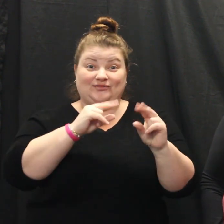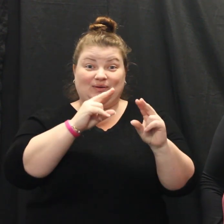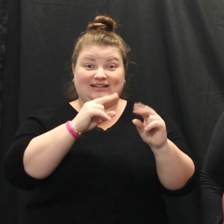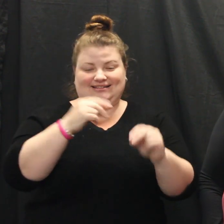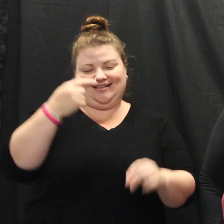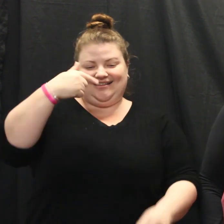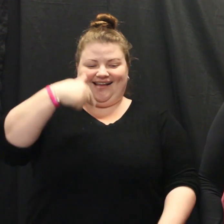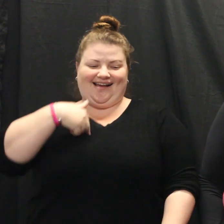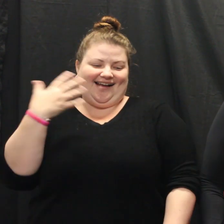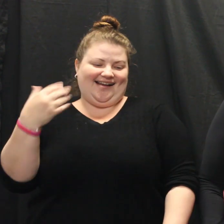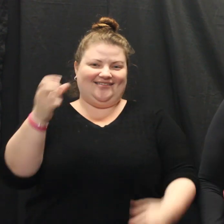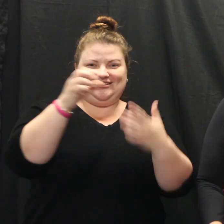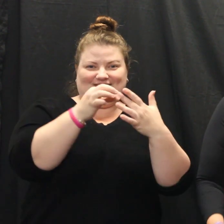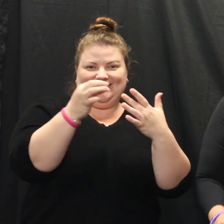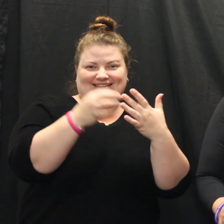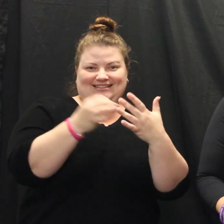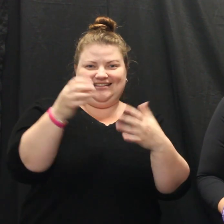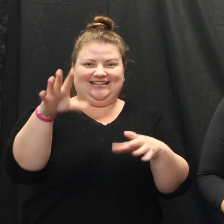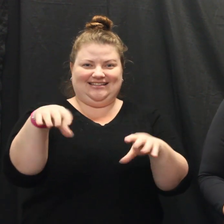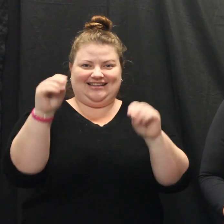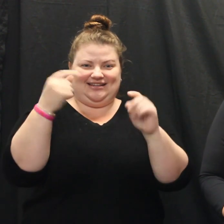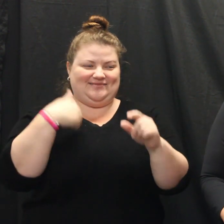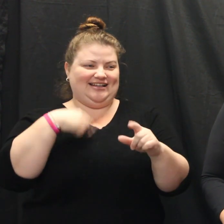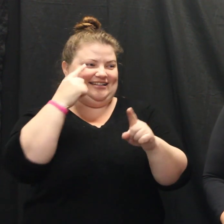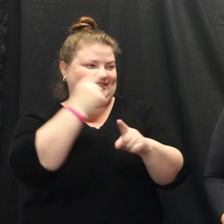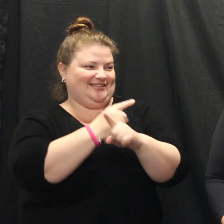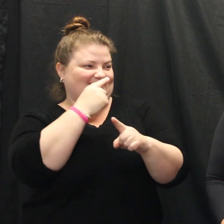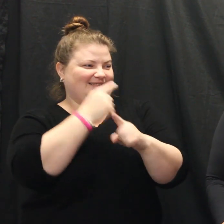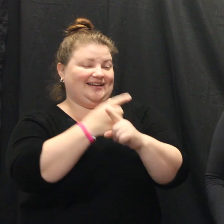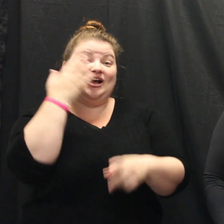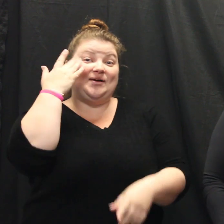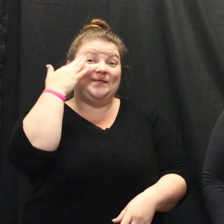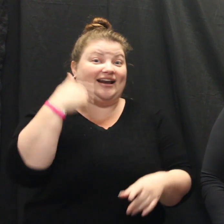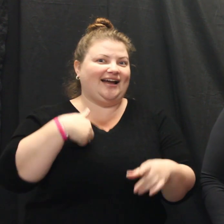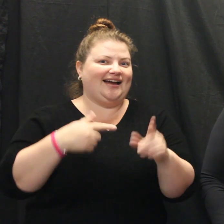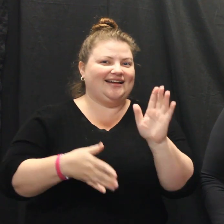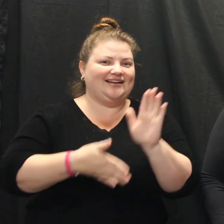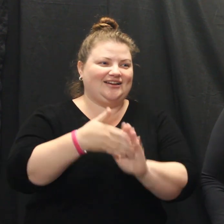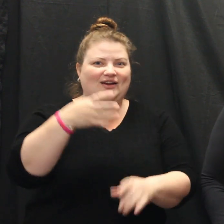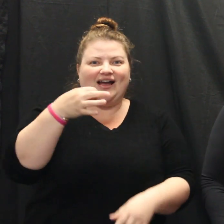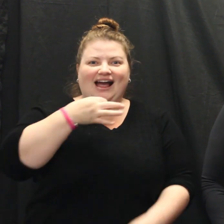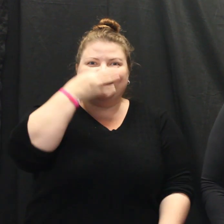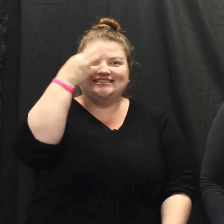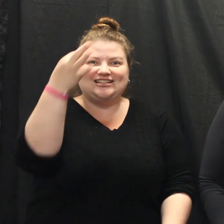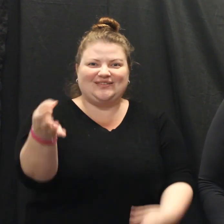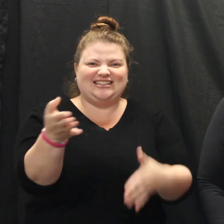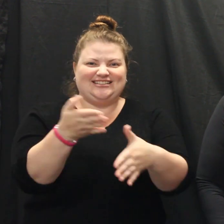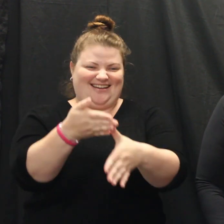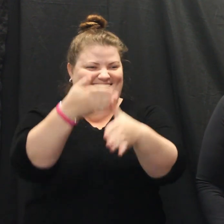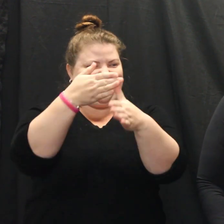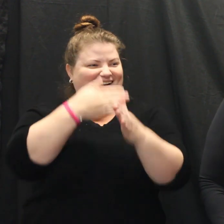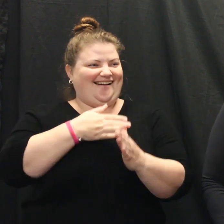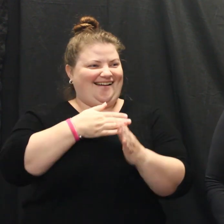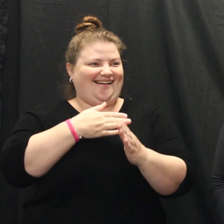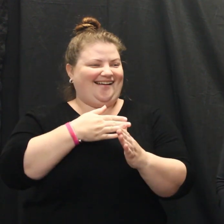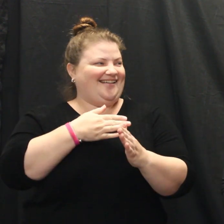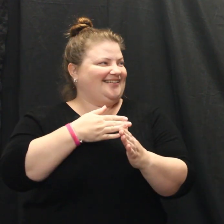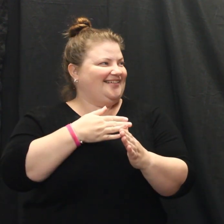choices, take my talker when I go. Ask a question, make a comment, tell somebody